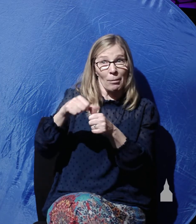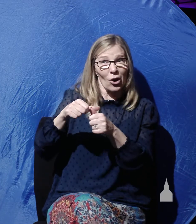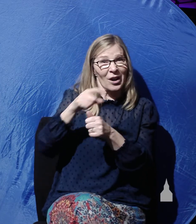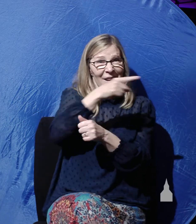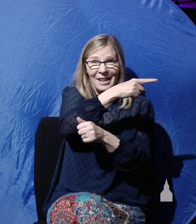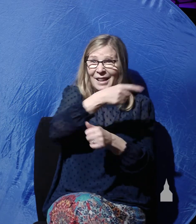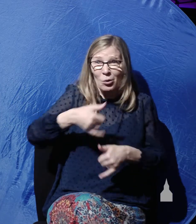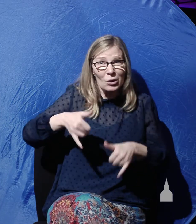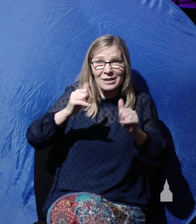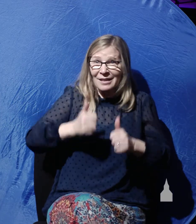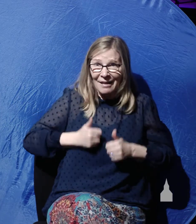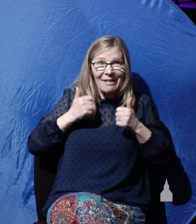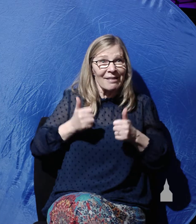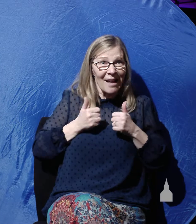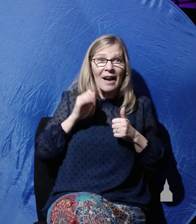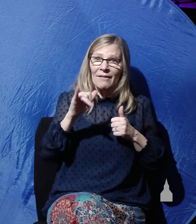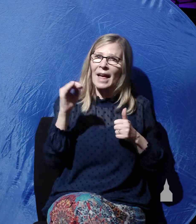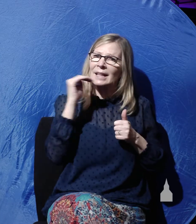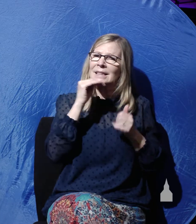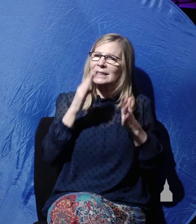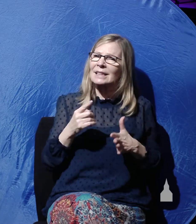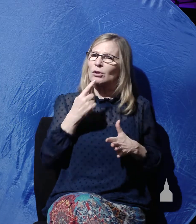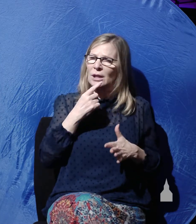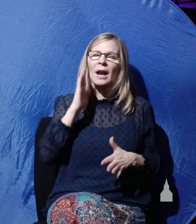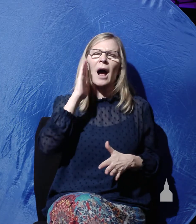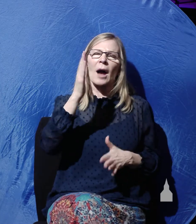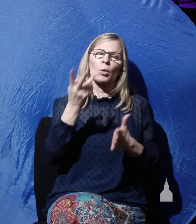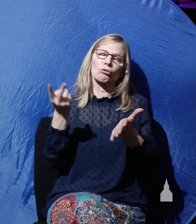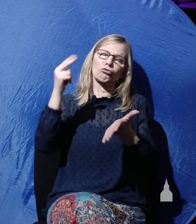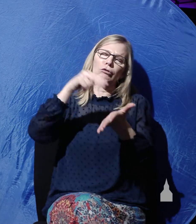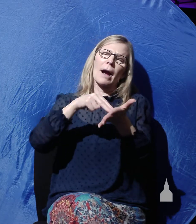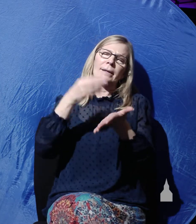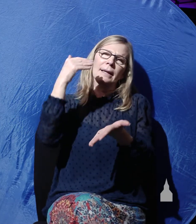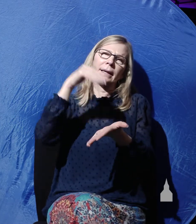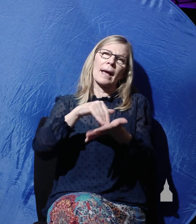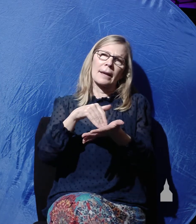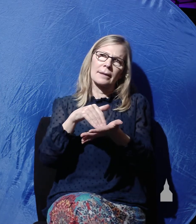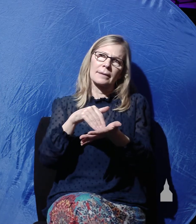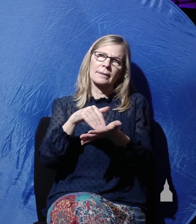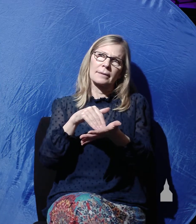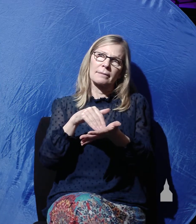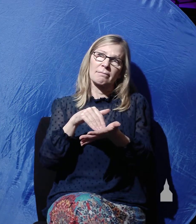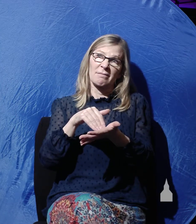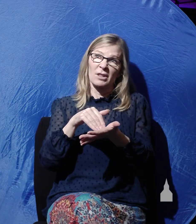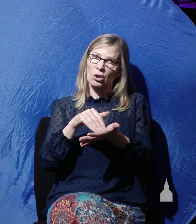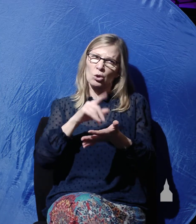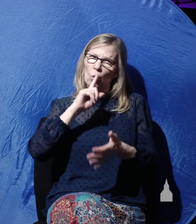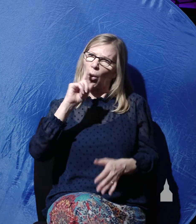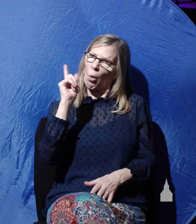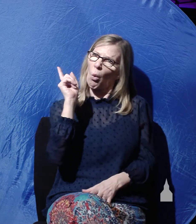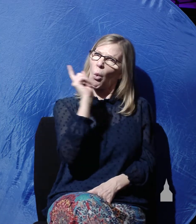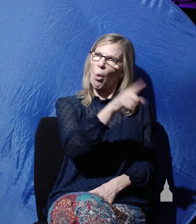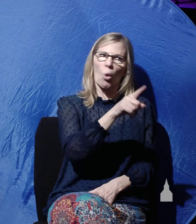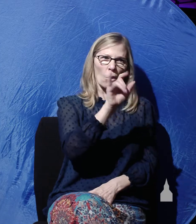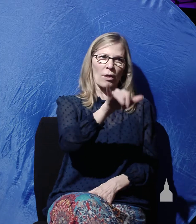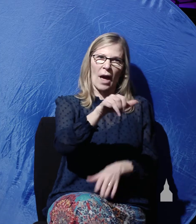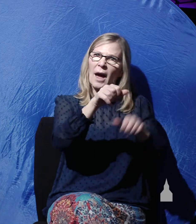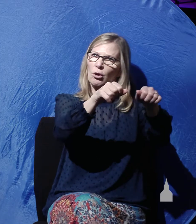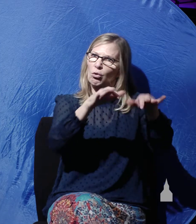deceiver said, after three days, I am to rise again. Therefore, give orders for the grave to be made secure until